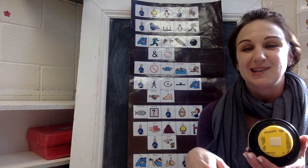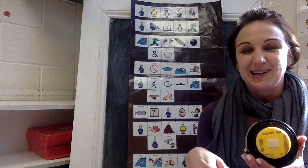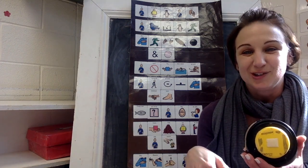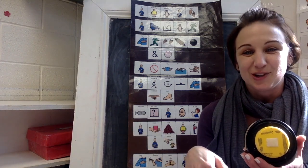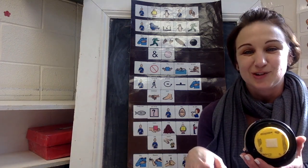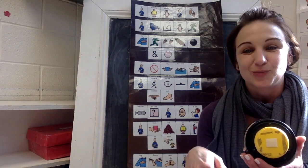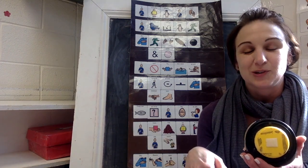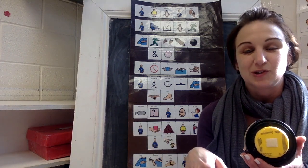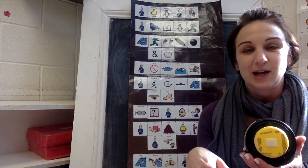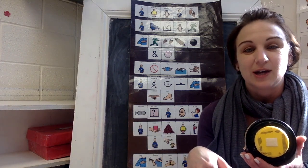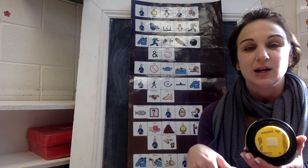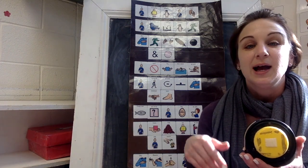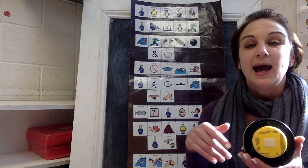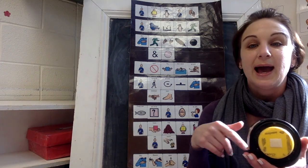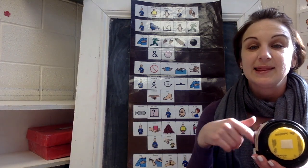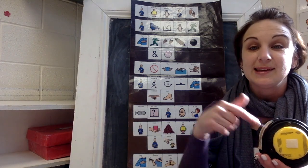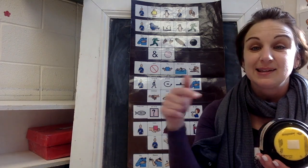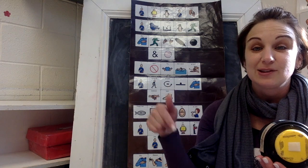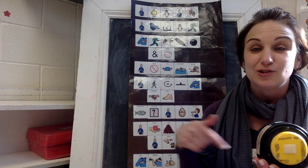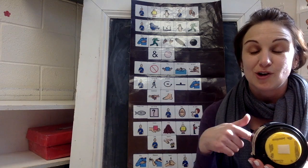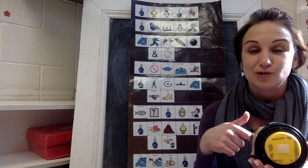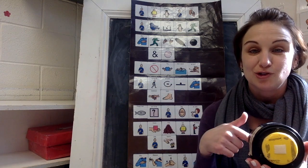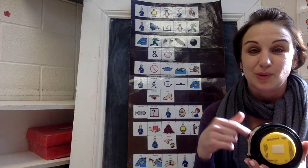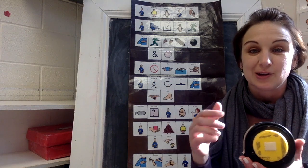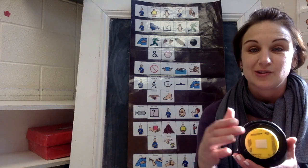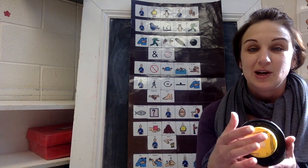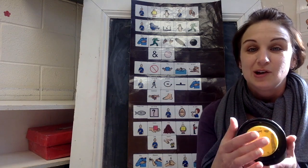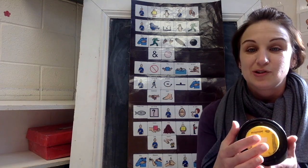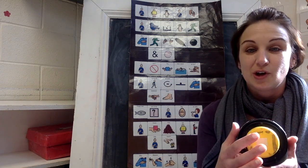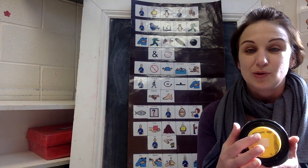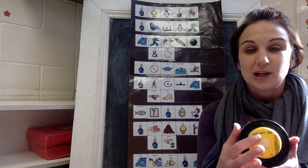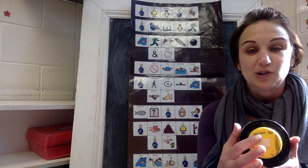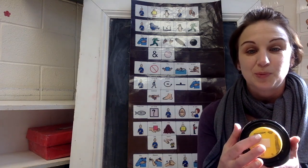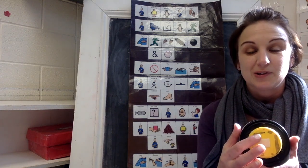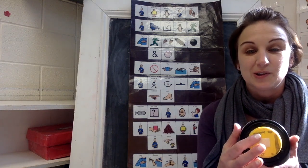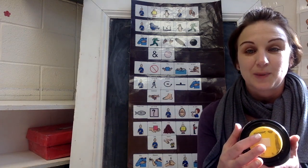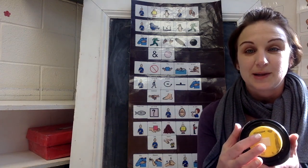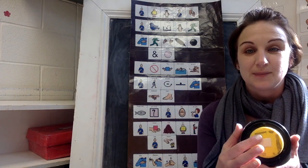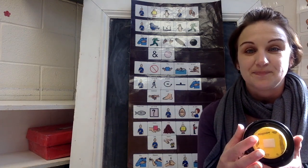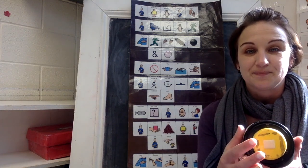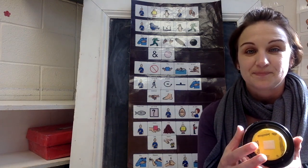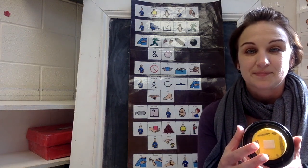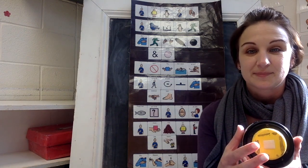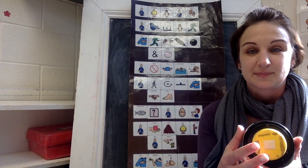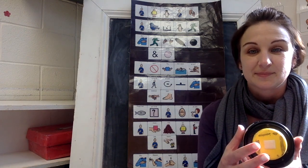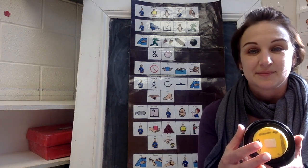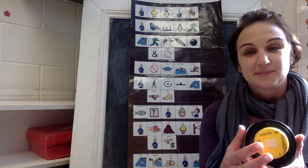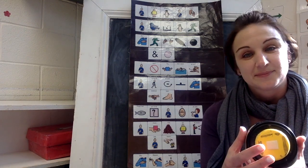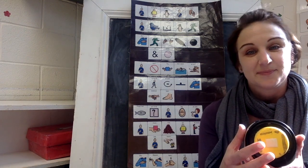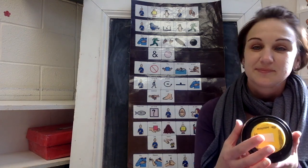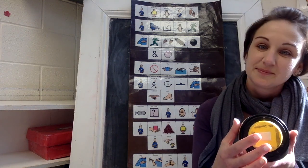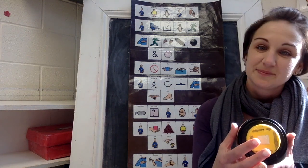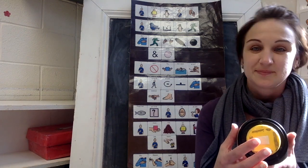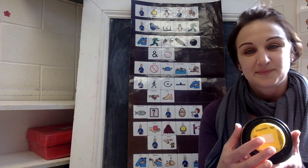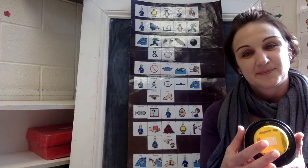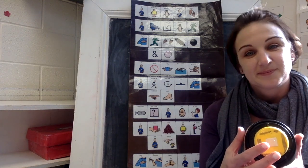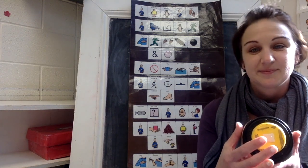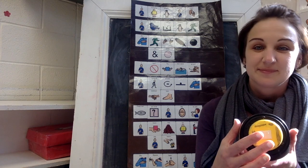take turns. We share. And they sing the song to us. So they just press this button. I'm a tabby penguin.